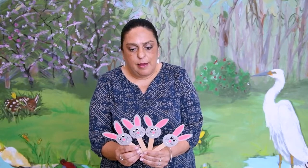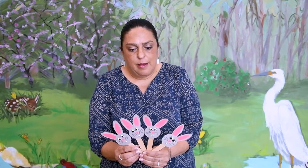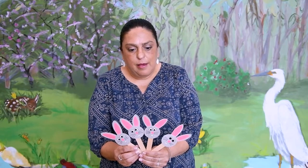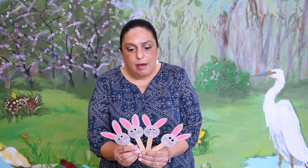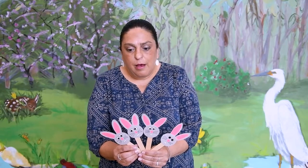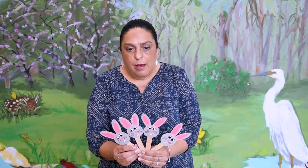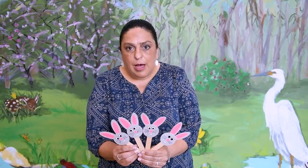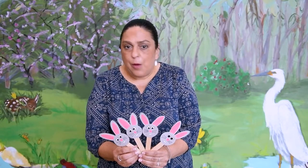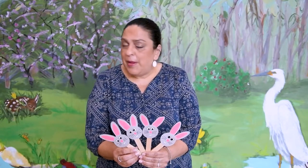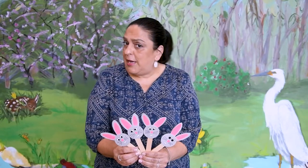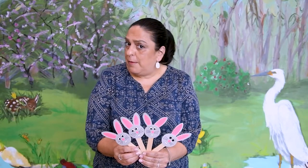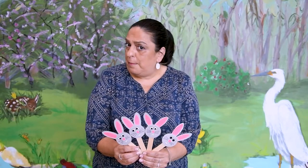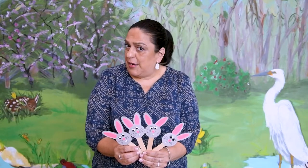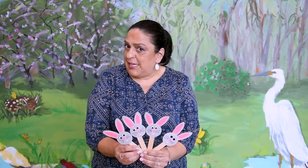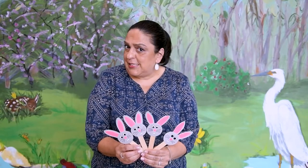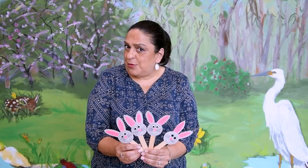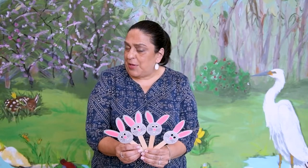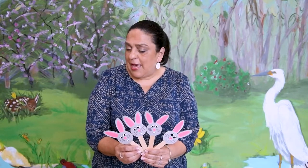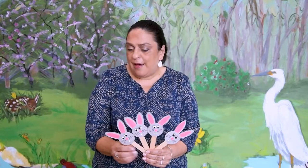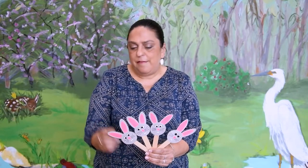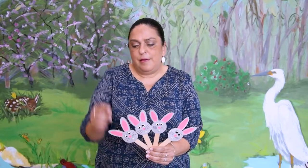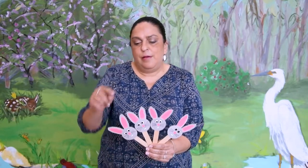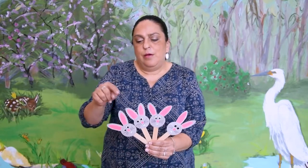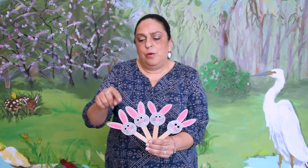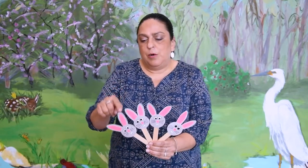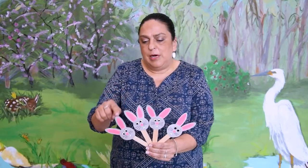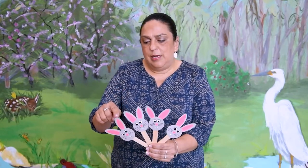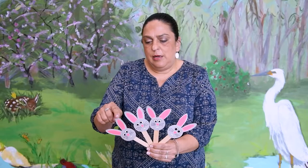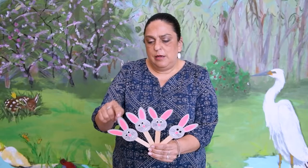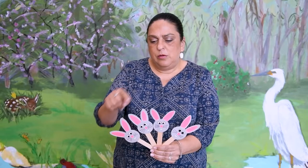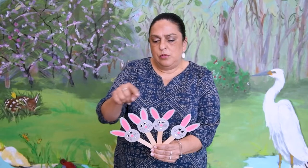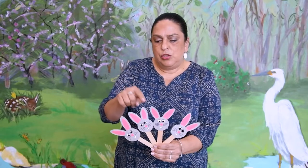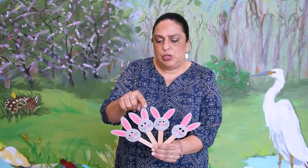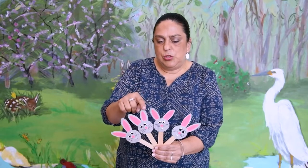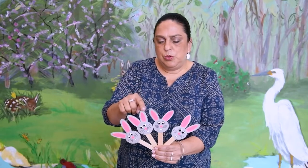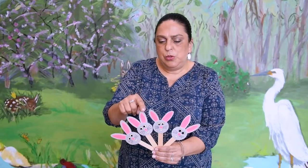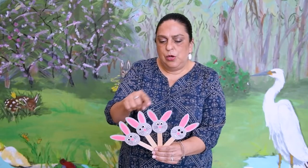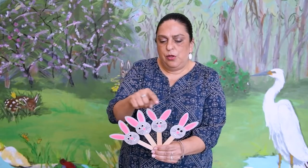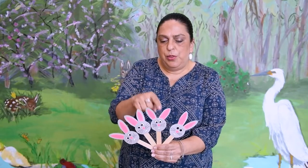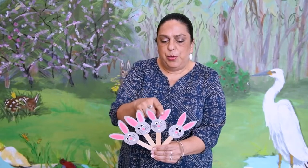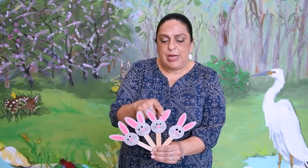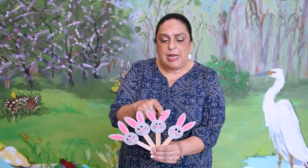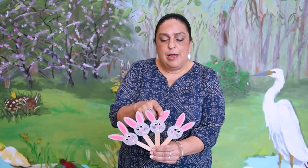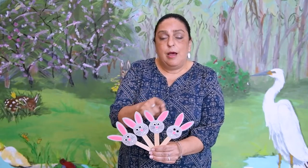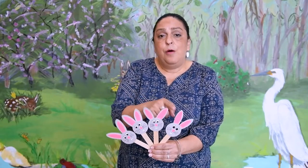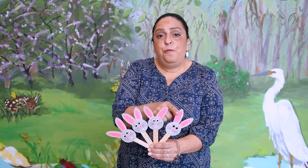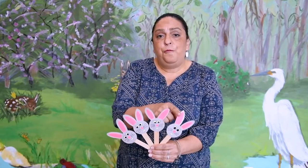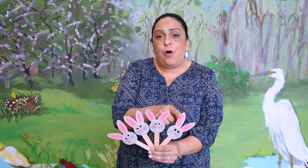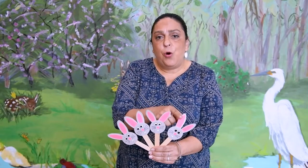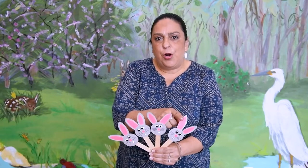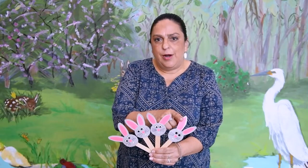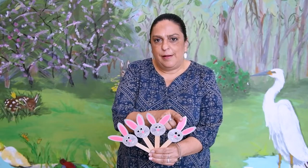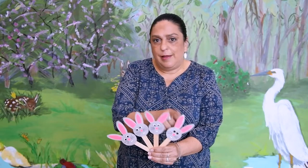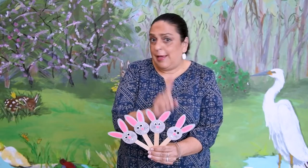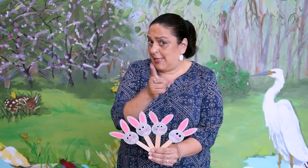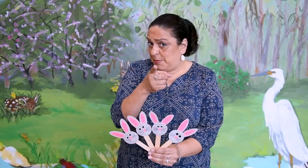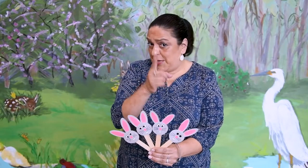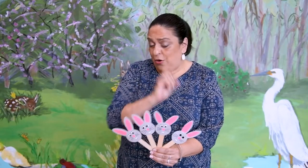How many bunnies do we have? One, two, three, four. Four. En español.